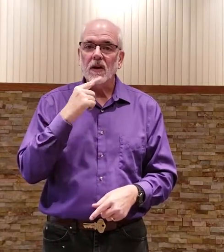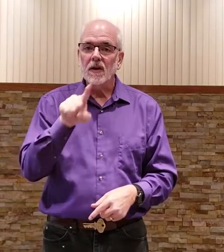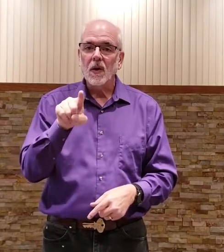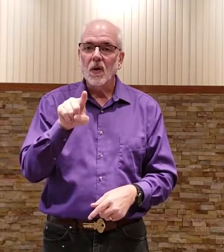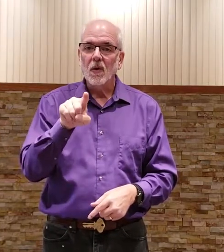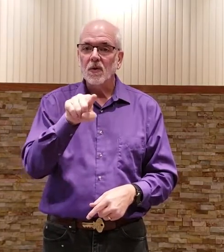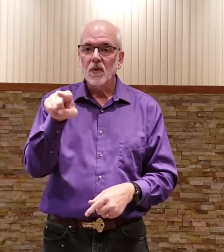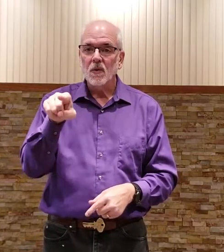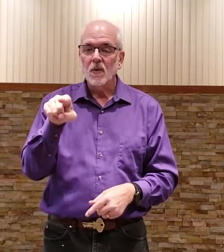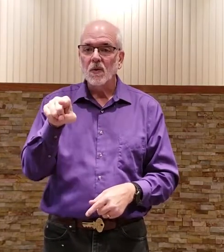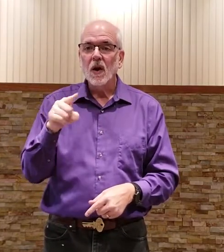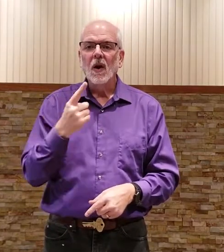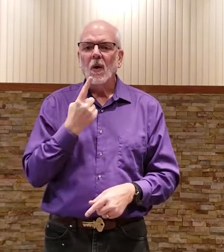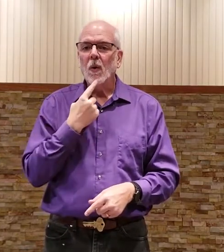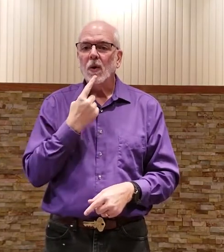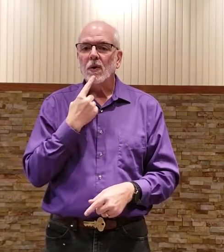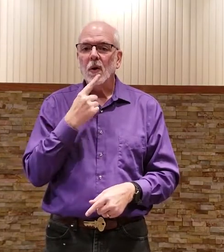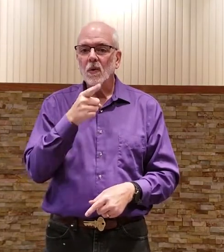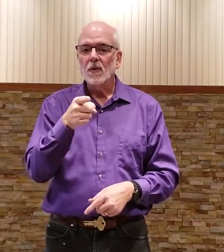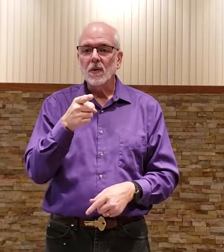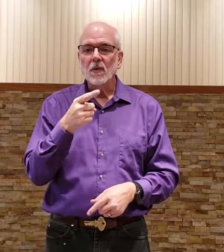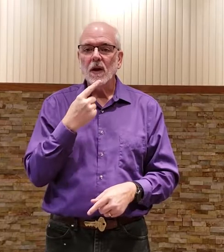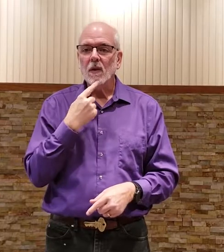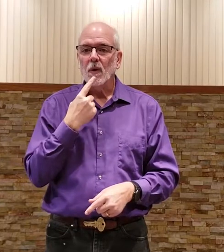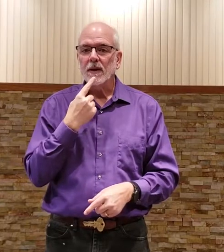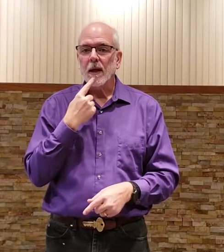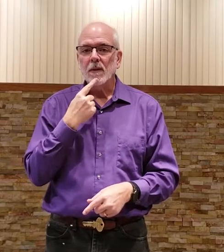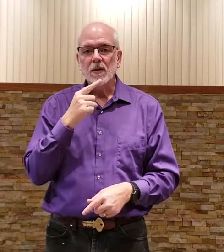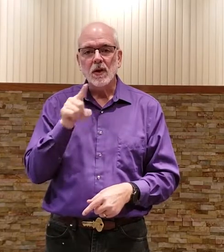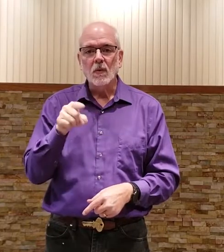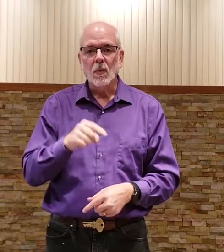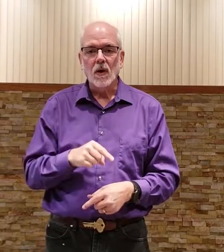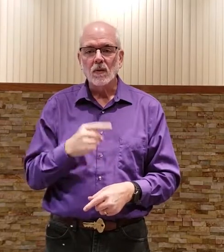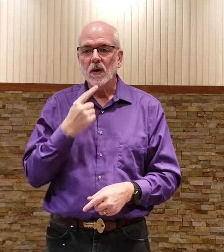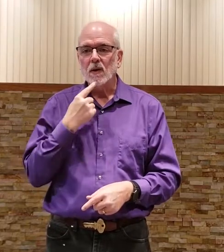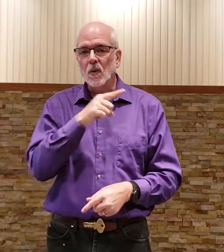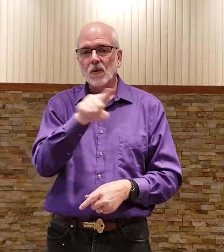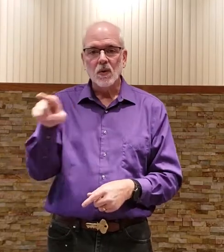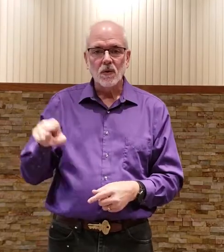told you or told you you know when tapping the chin will work well told you